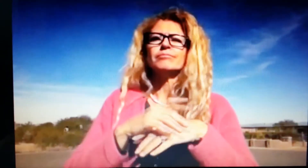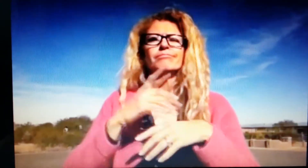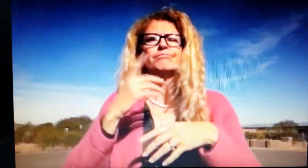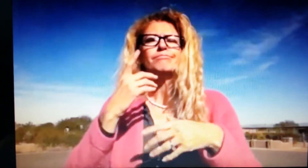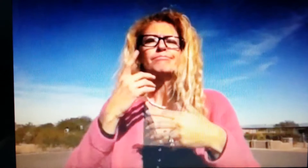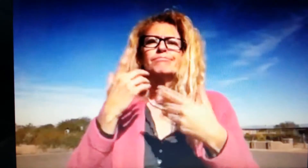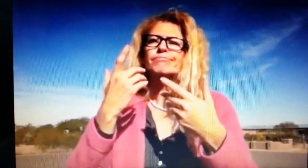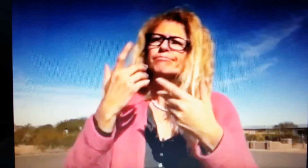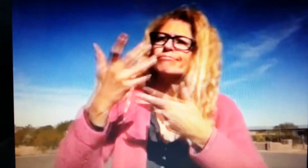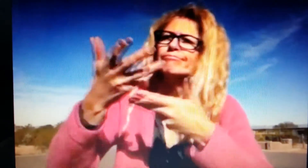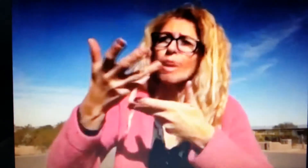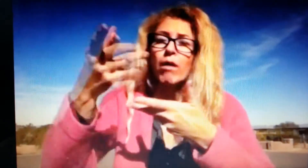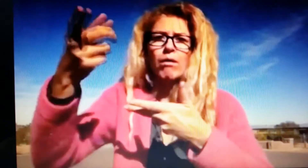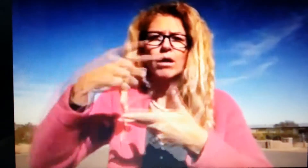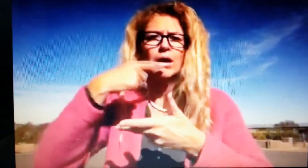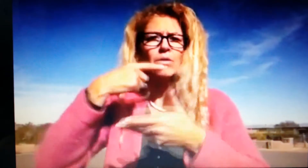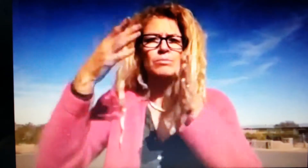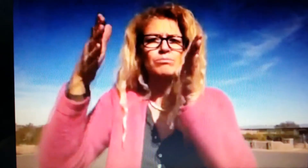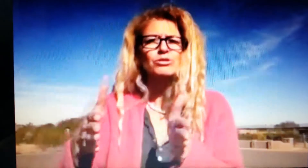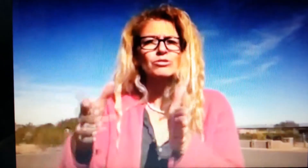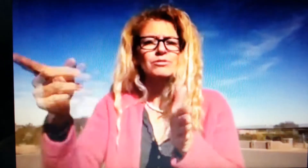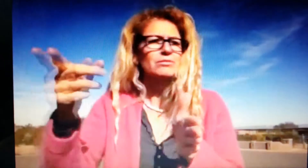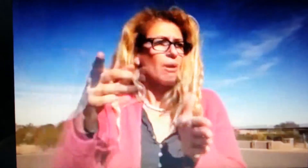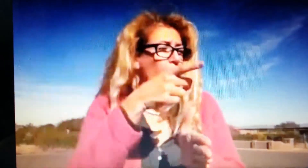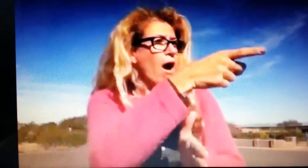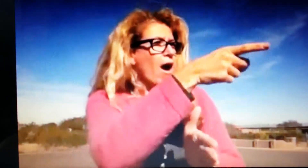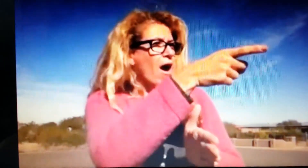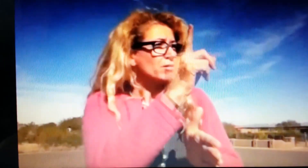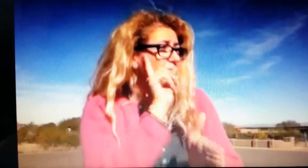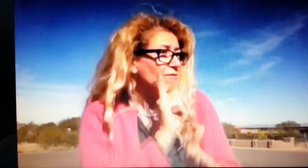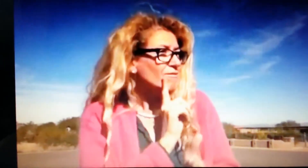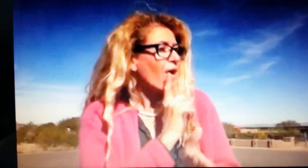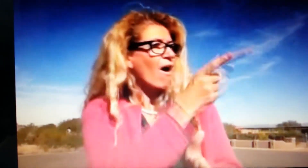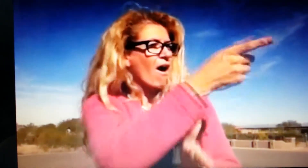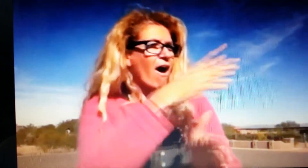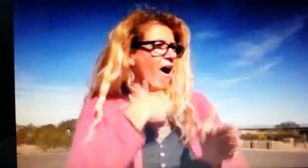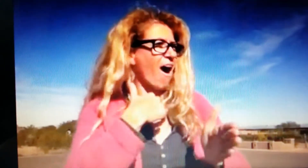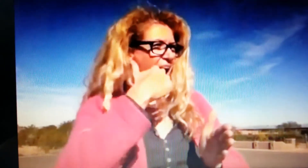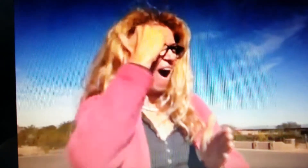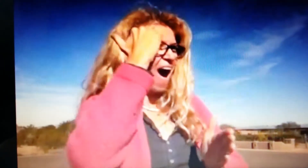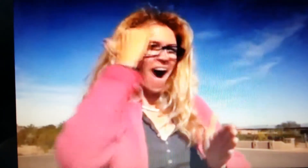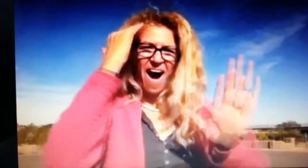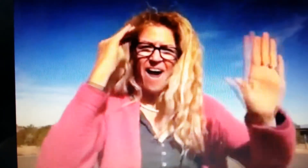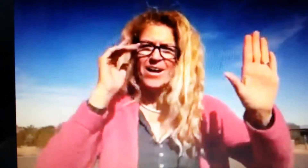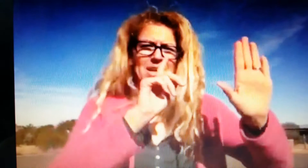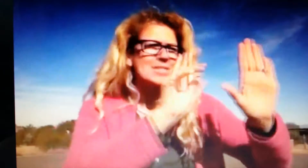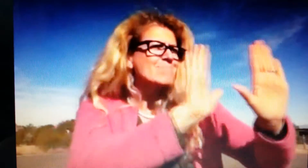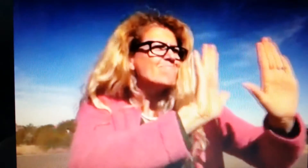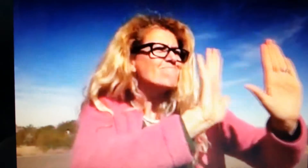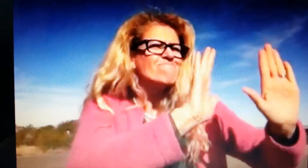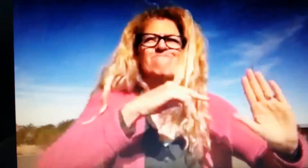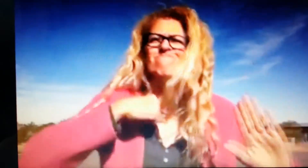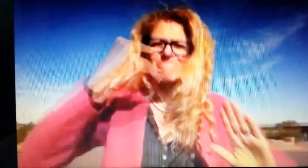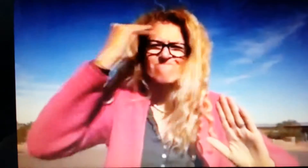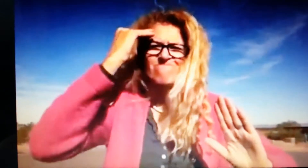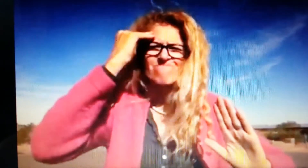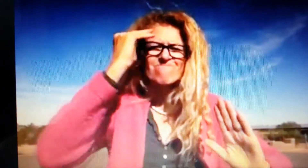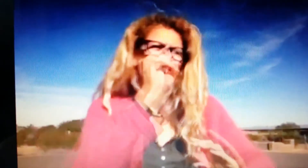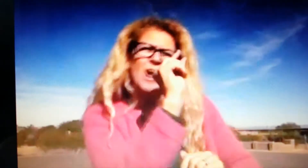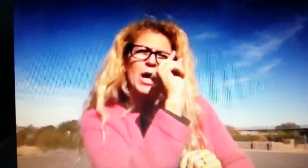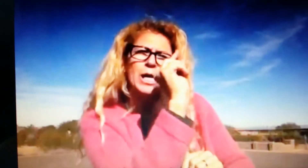know we go to coffee shops banks whatever and we see a doctors and we see a hearing person and the hearing person says